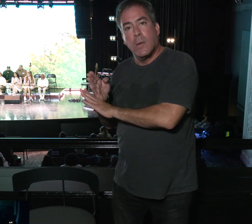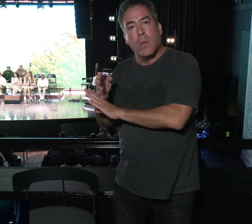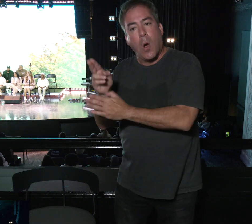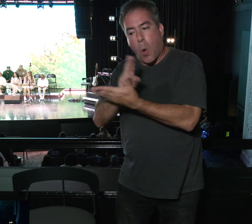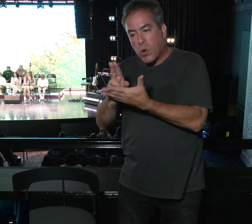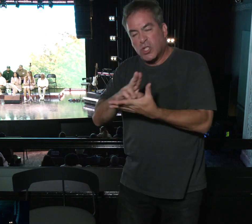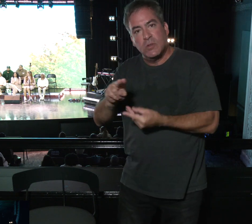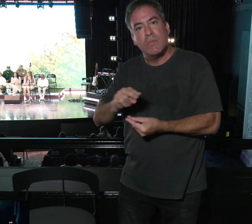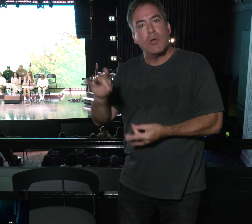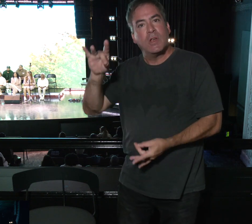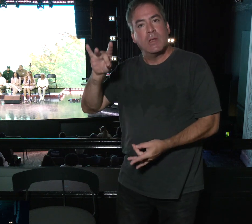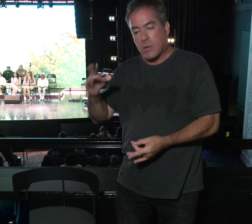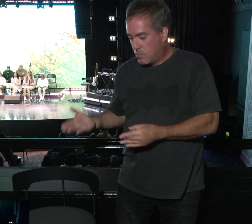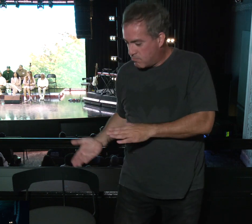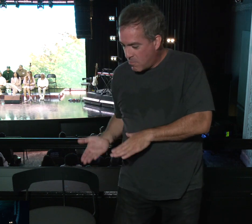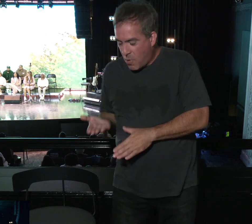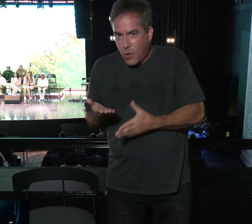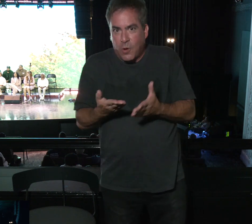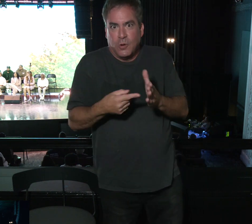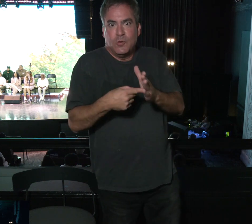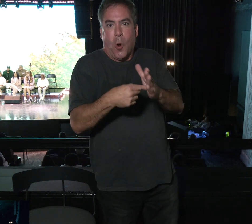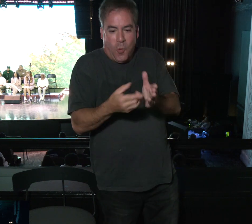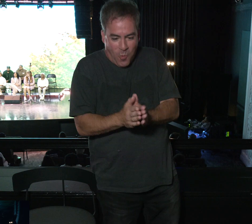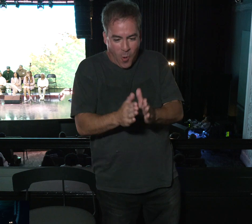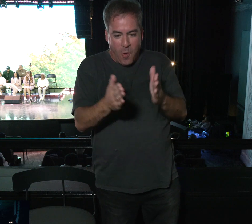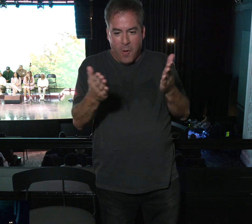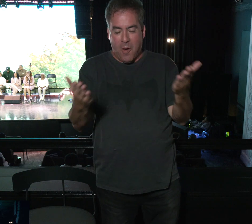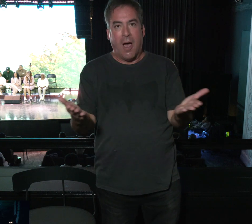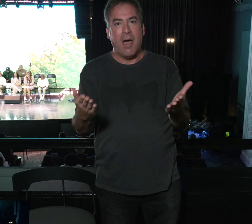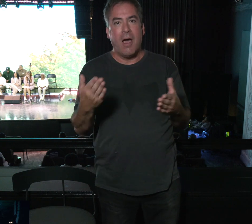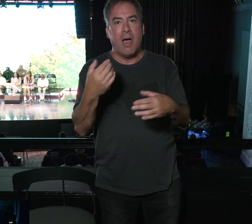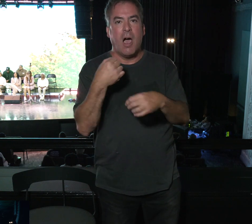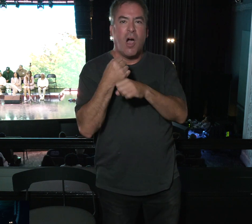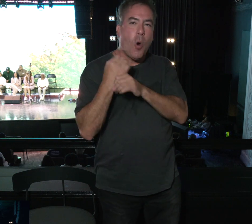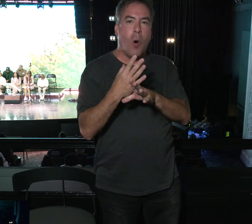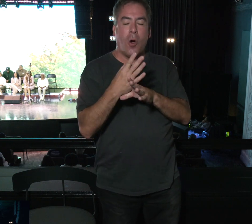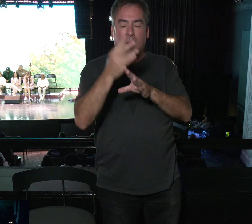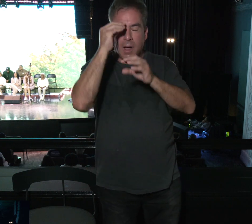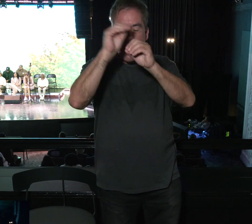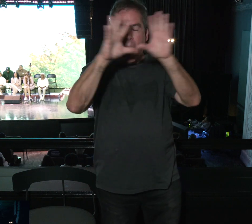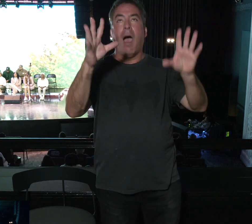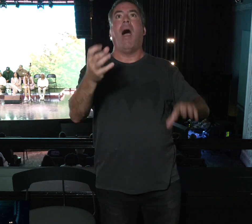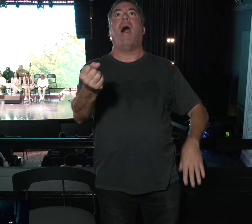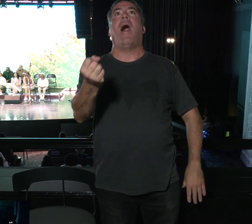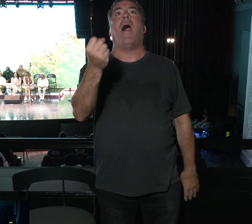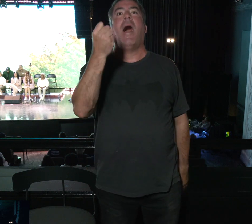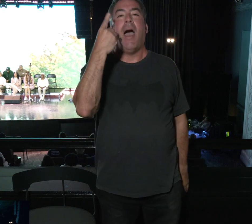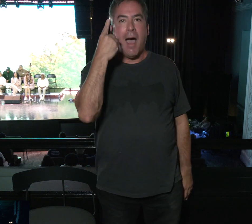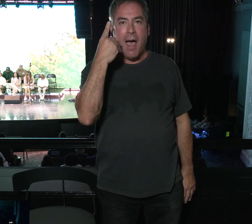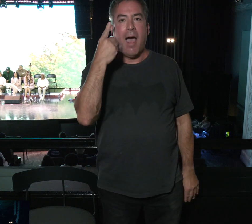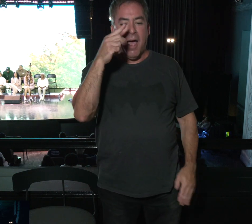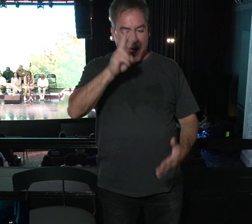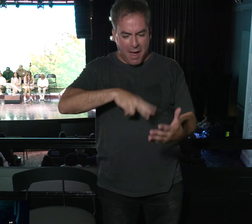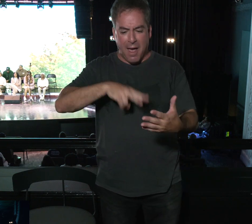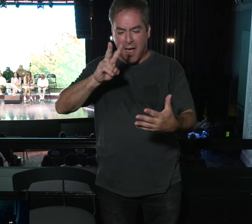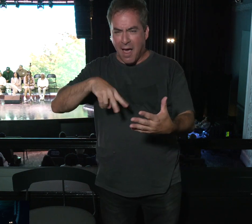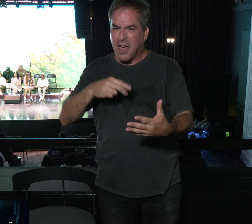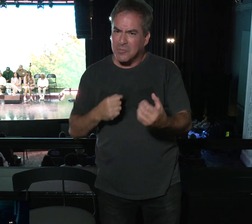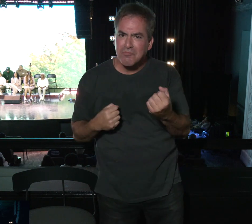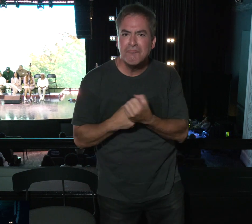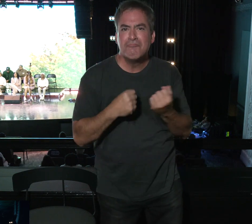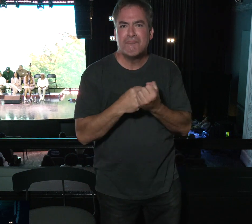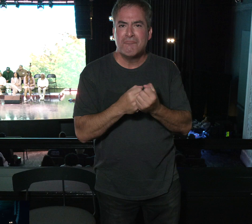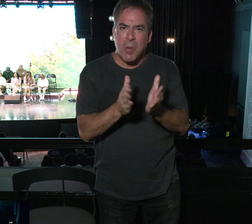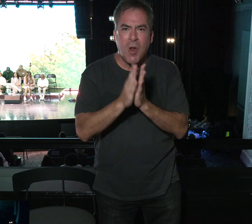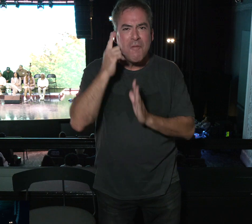The Holy Spirit unveils, uncovers. He brings clarity. He helps us understand. He intercedes for us. He